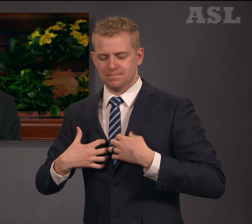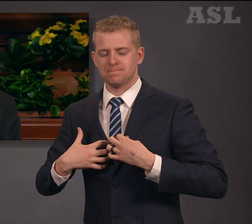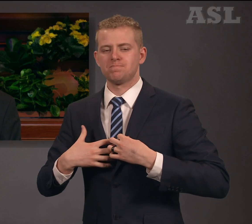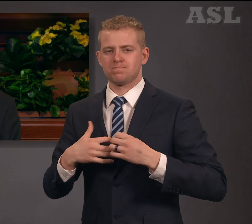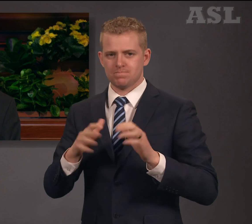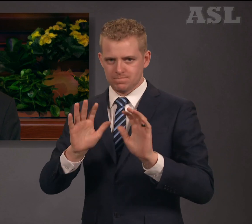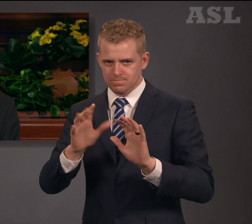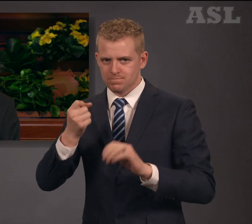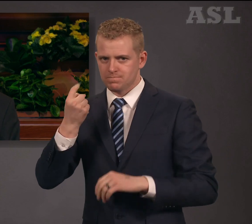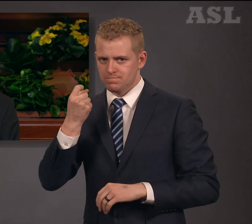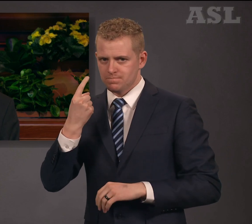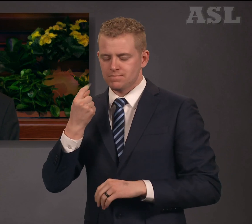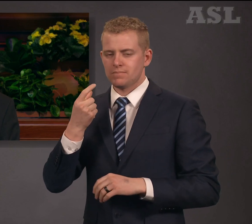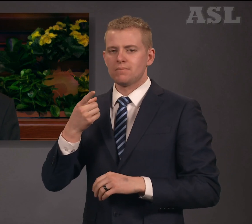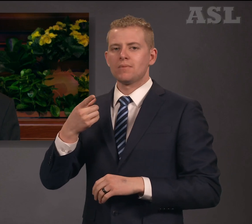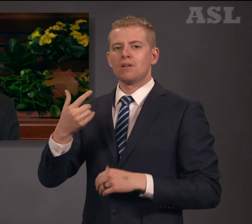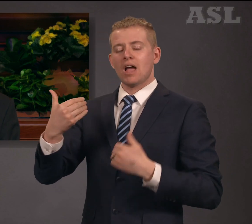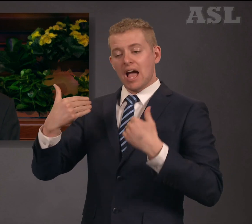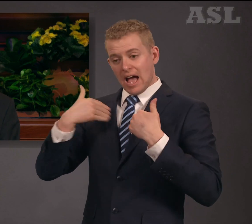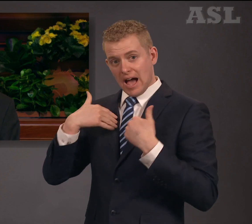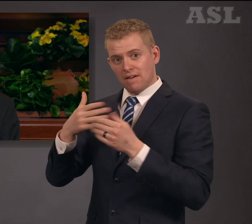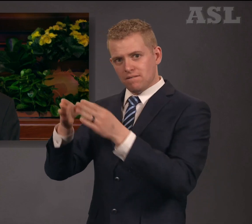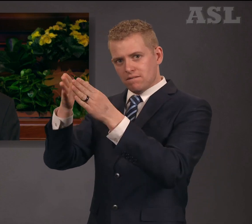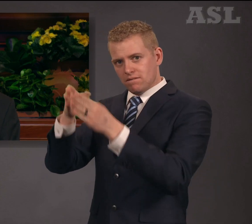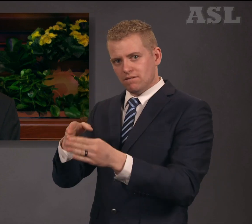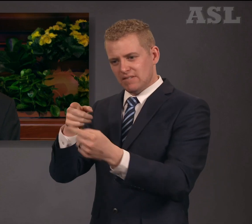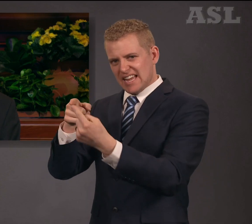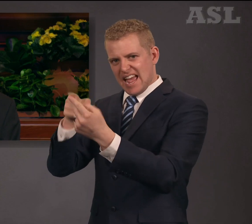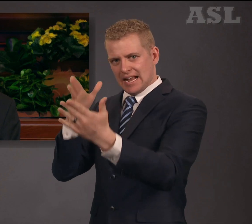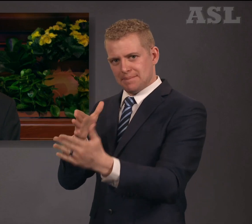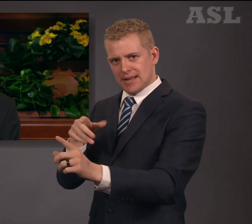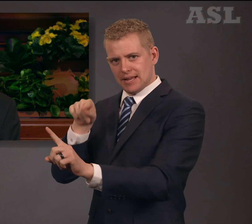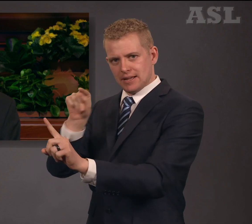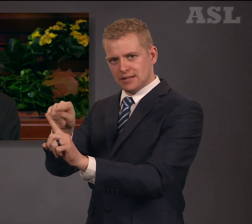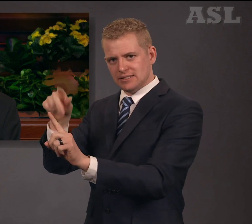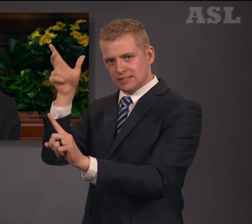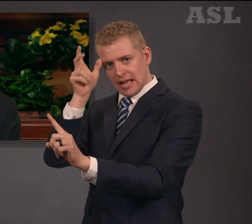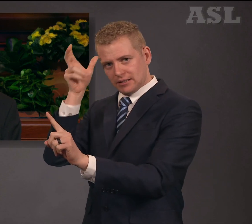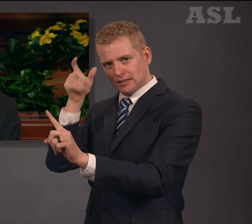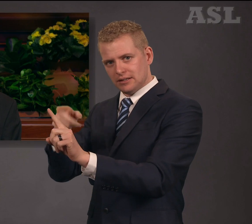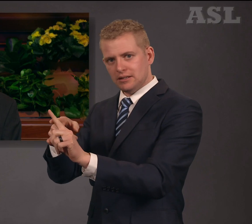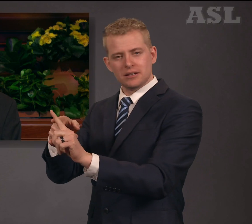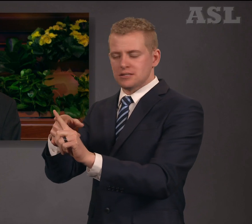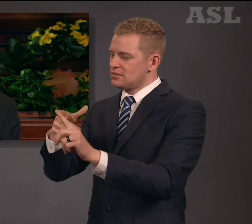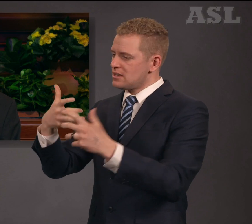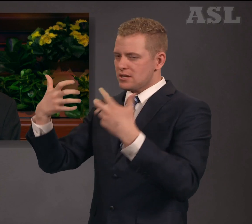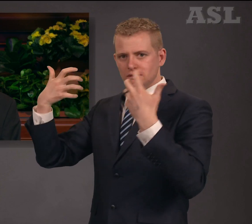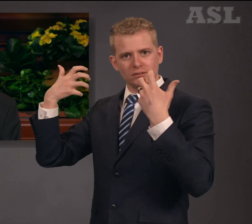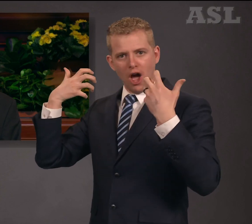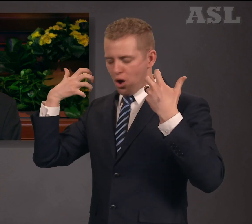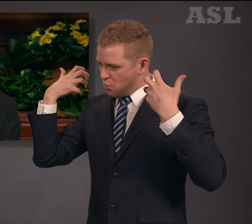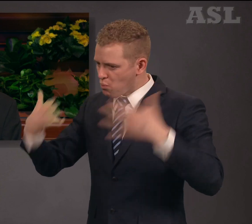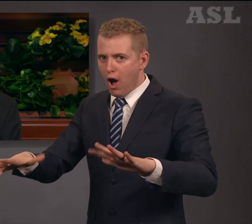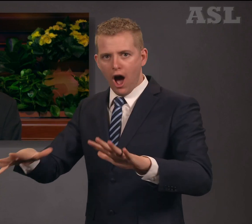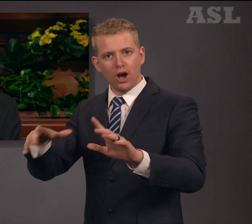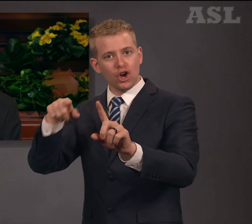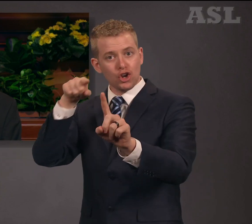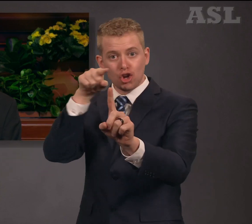There is an enemy of your soul who does not want you and those you love to